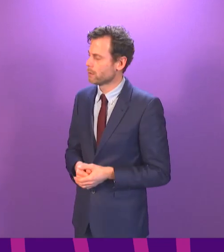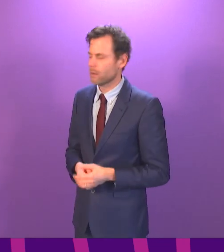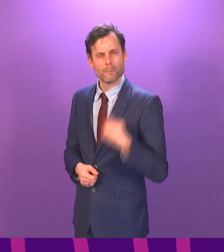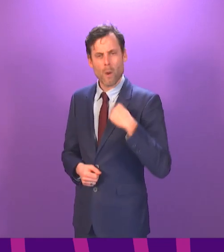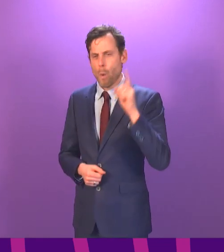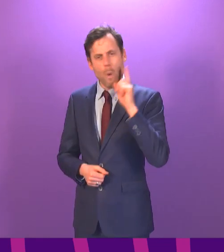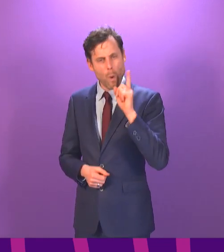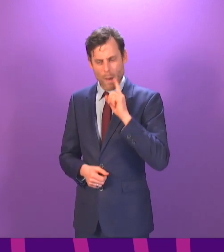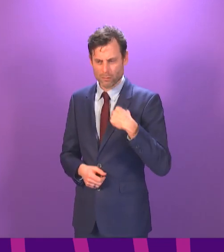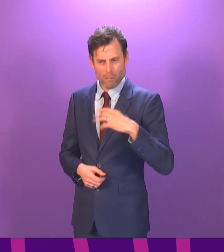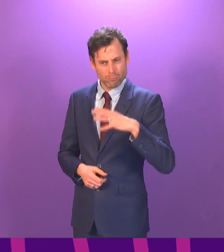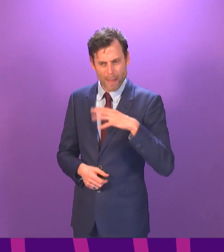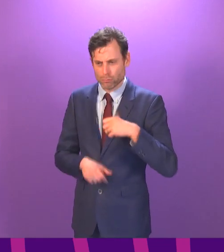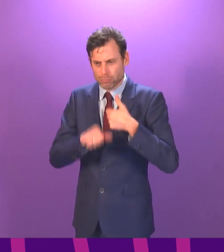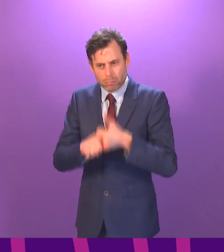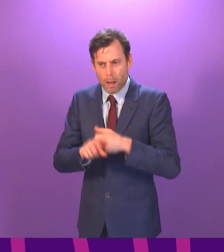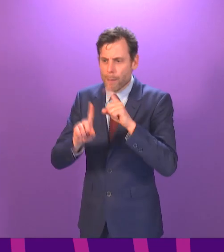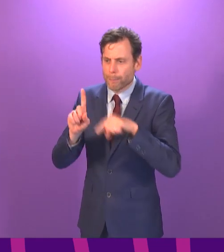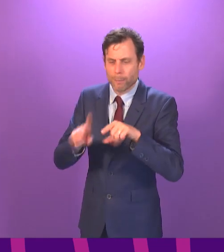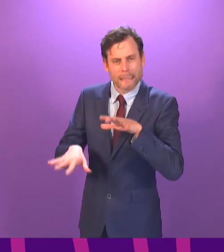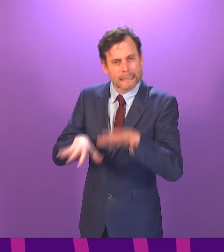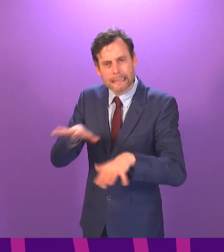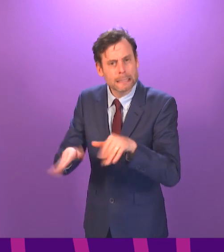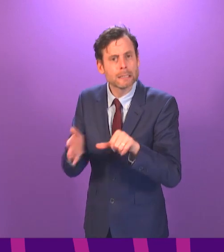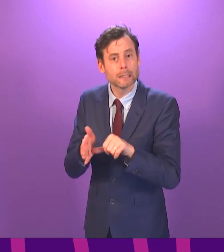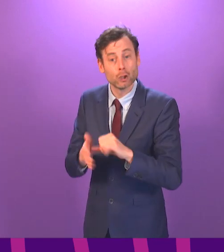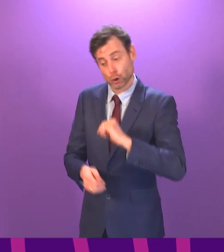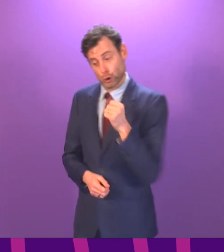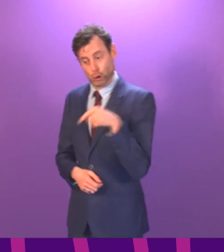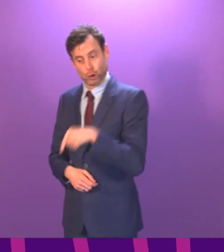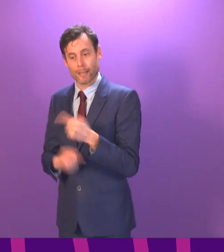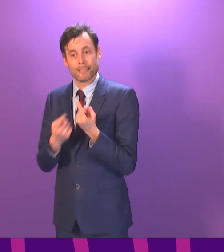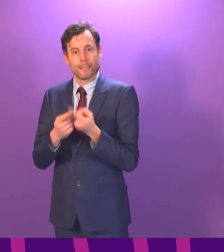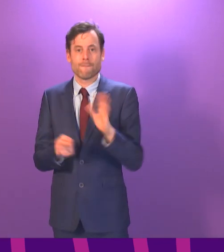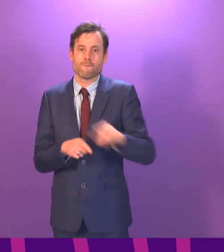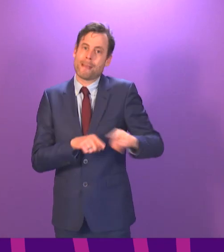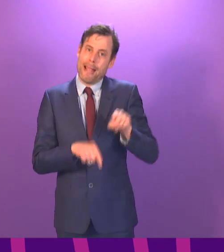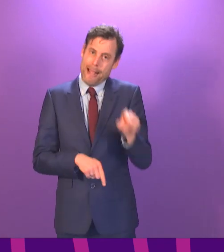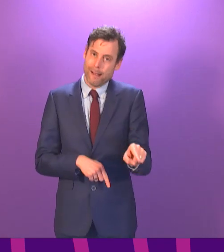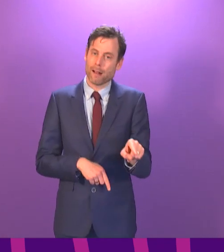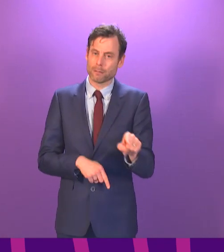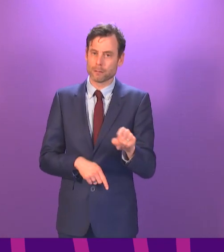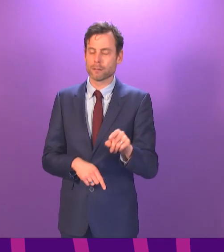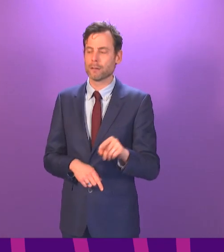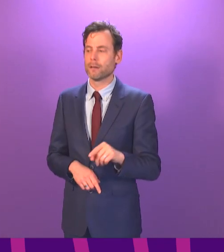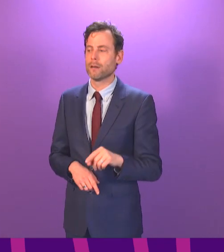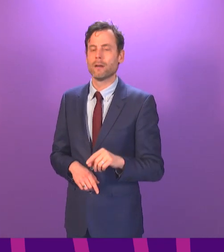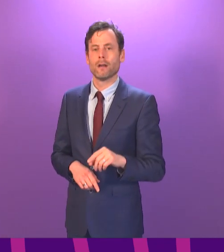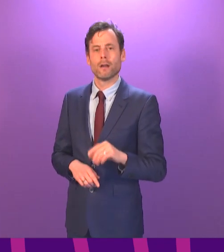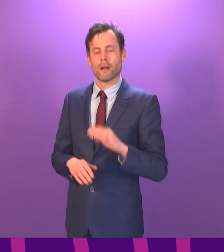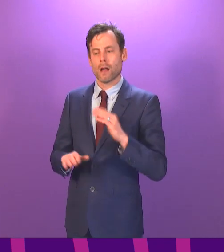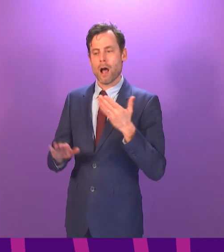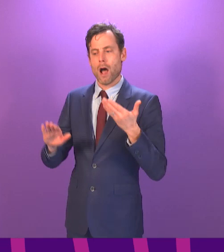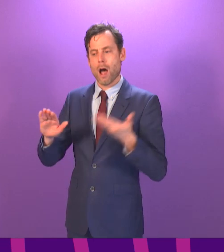I think particularly parents, are living under. Of course, Scotland, unlike England, have for some time now excluded children under